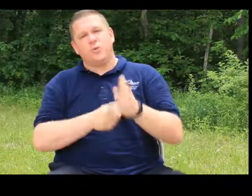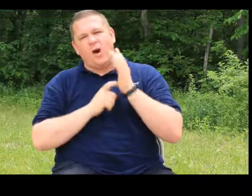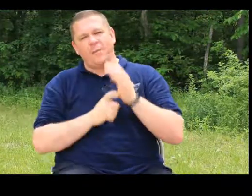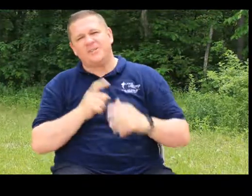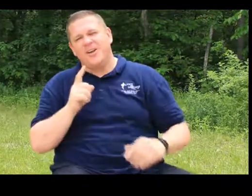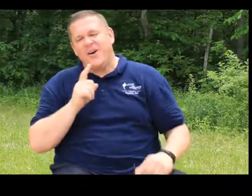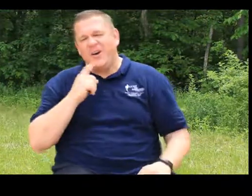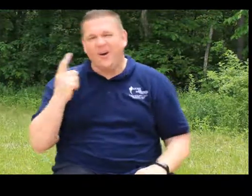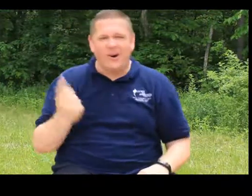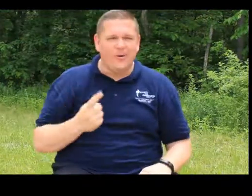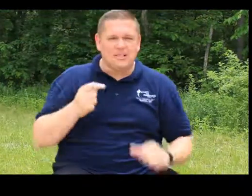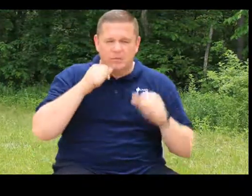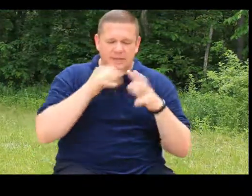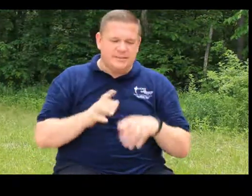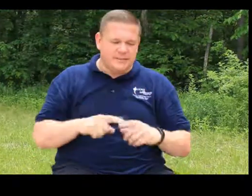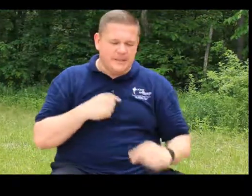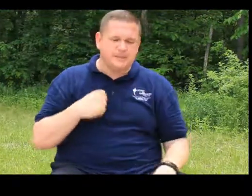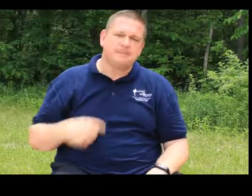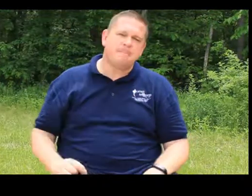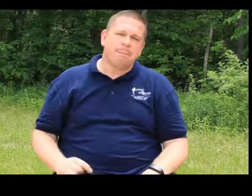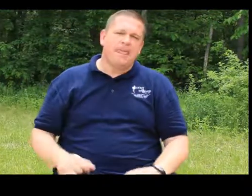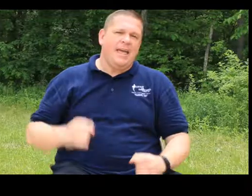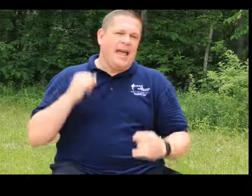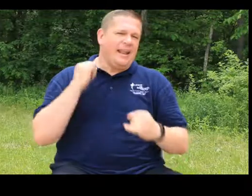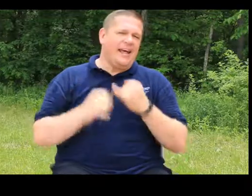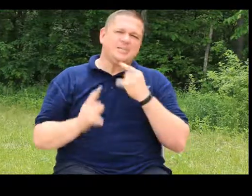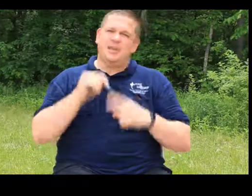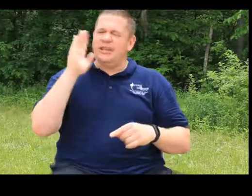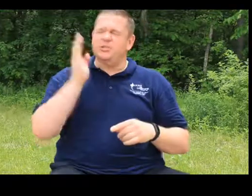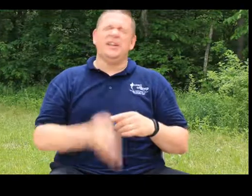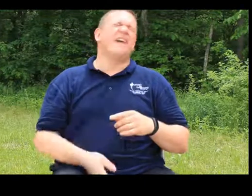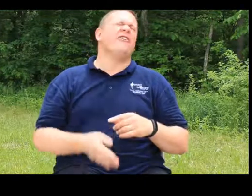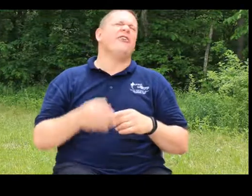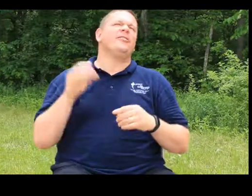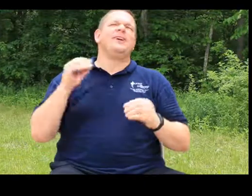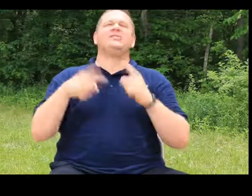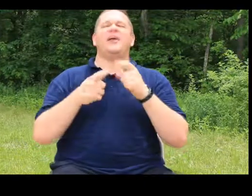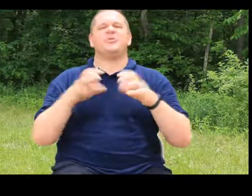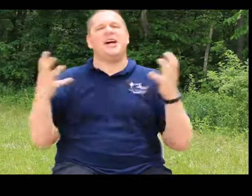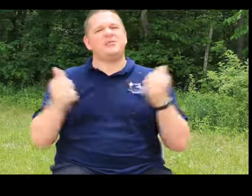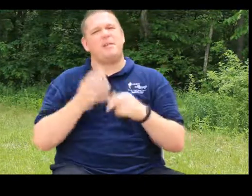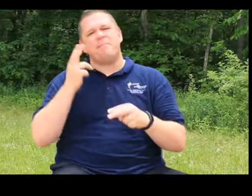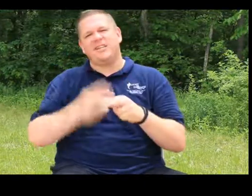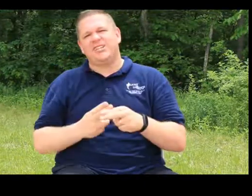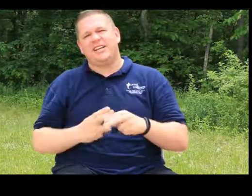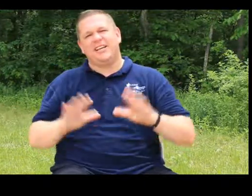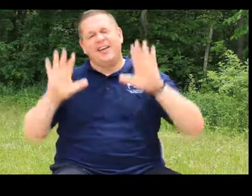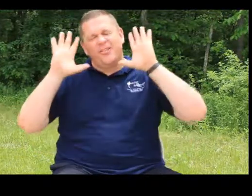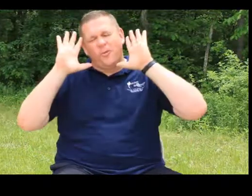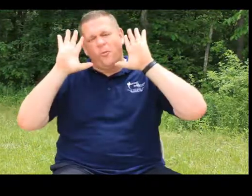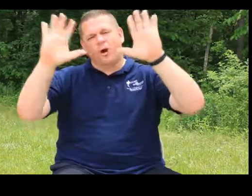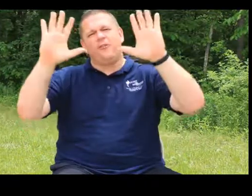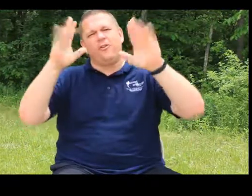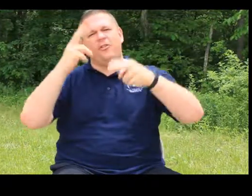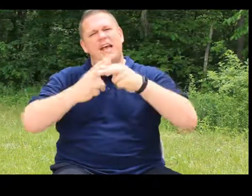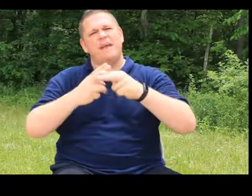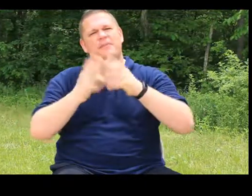requirements are always a blessing to us. And last but not least, we never teach Sodom's class without mentioning the wonderful name of